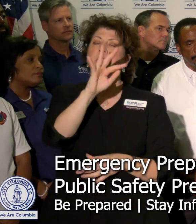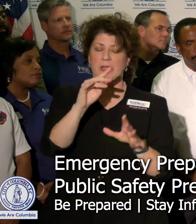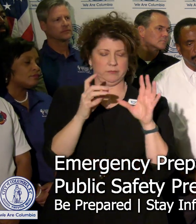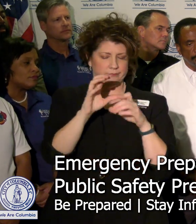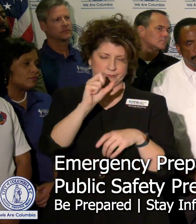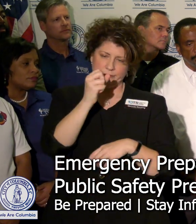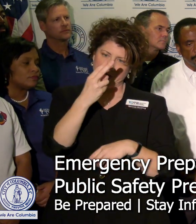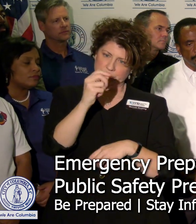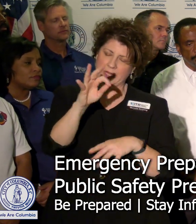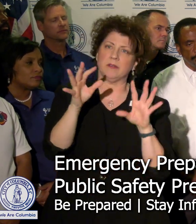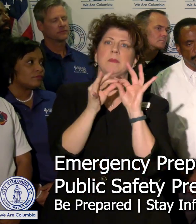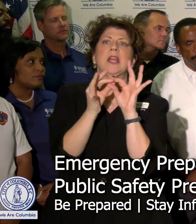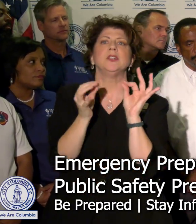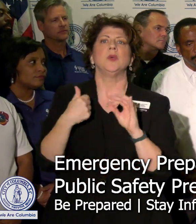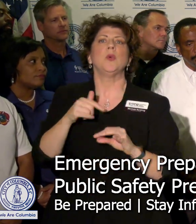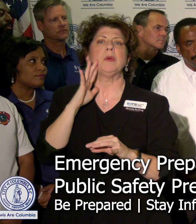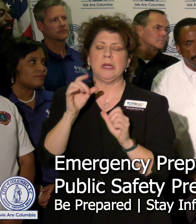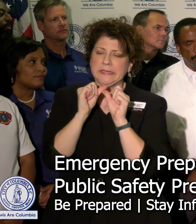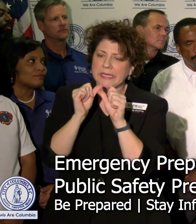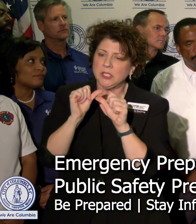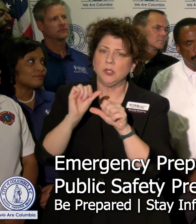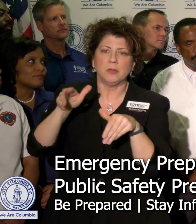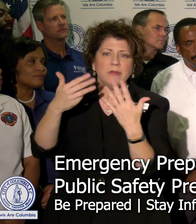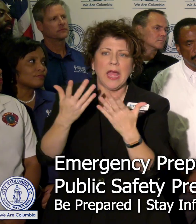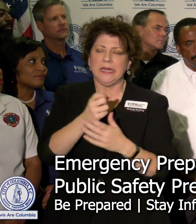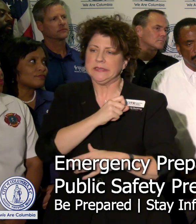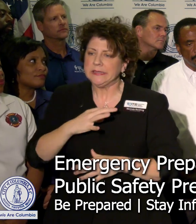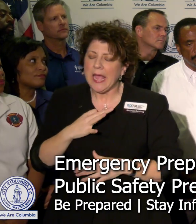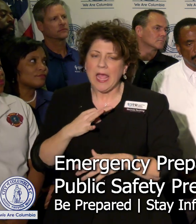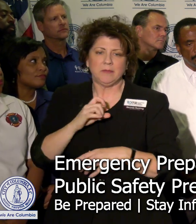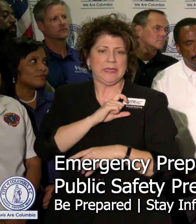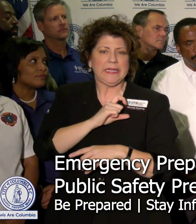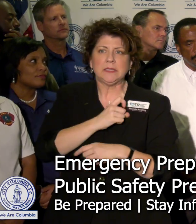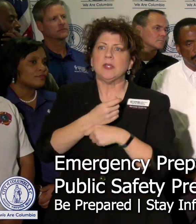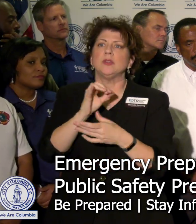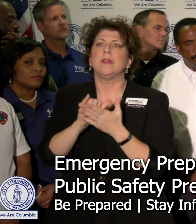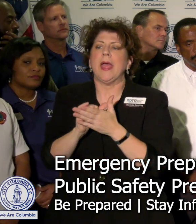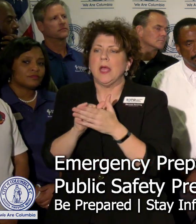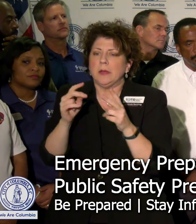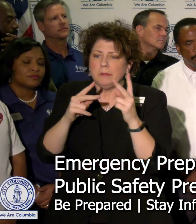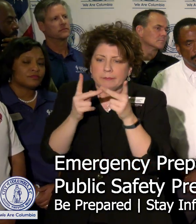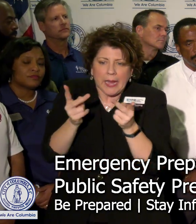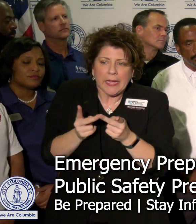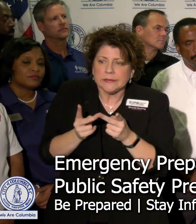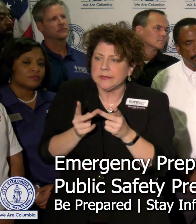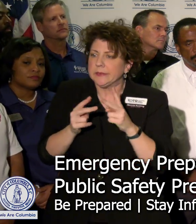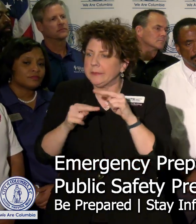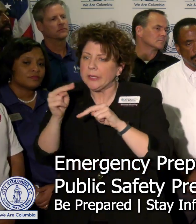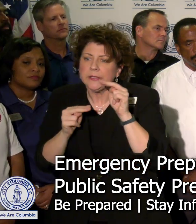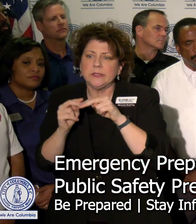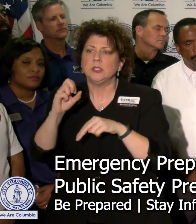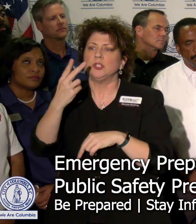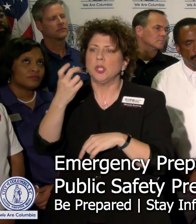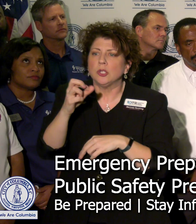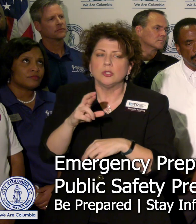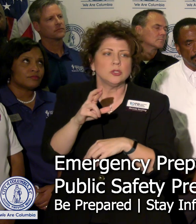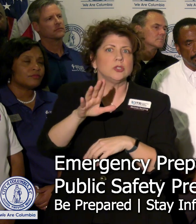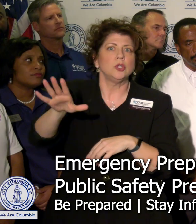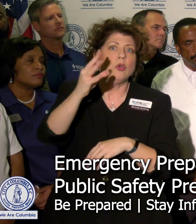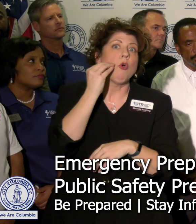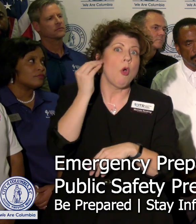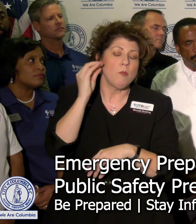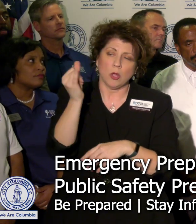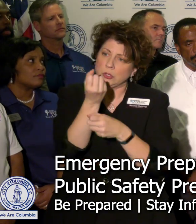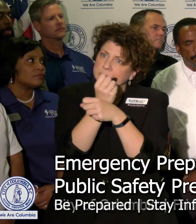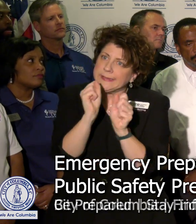in terms of staging and staffing, making sure that those facilities and that environment is safe